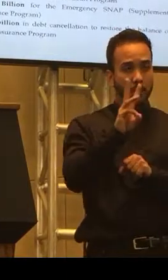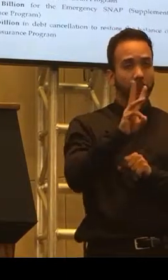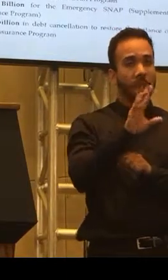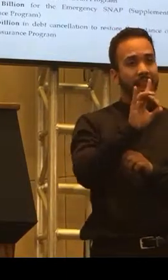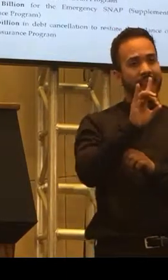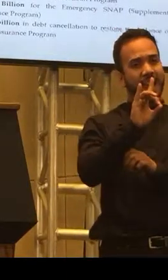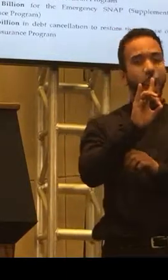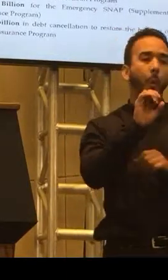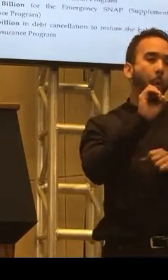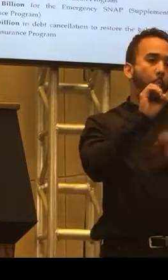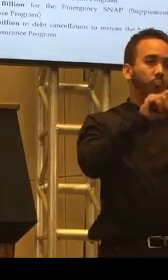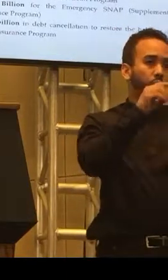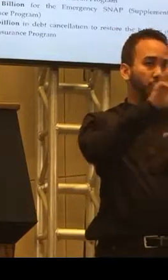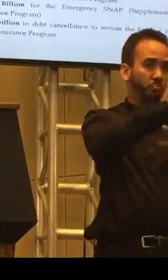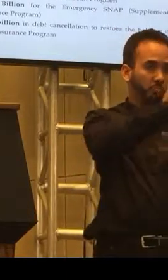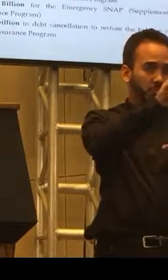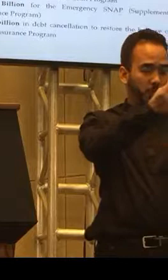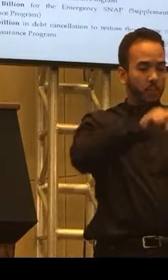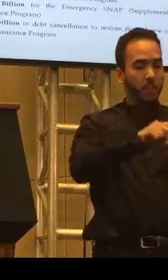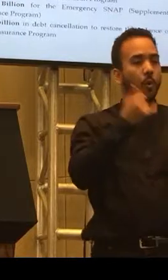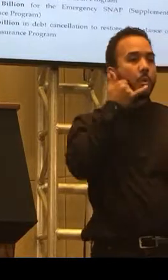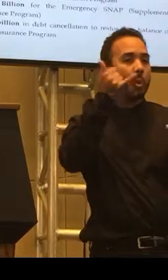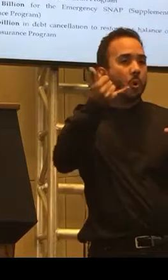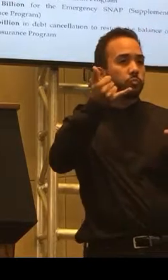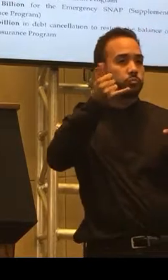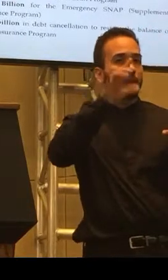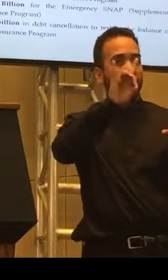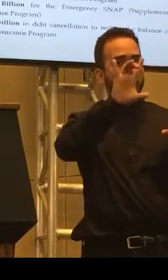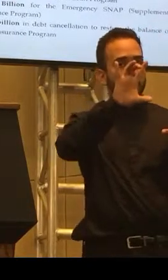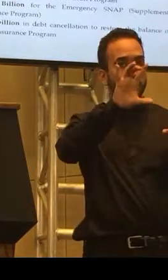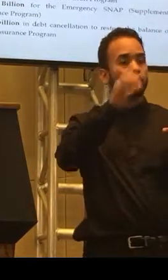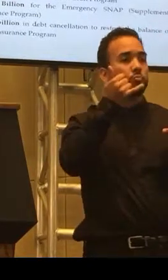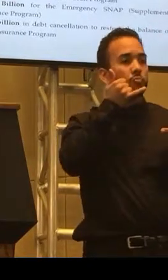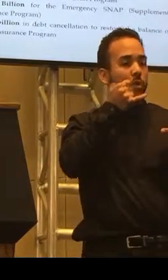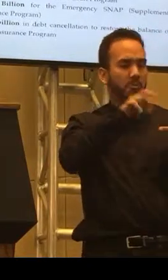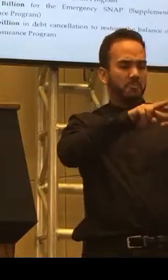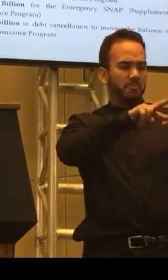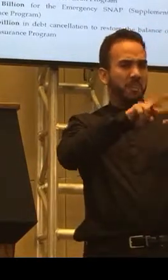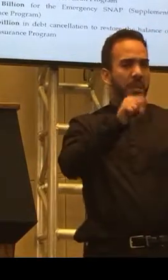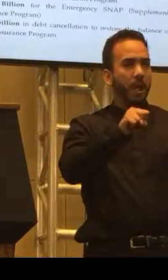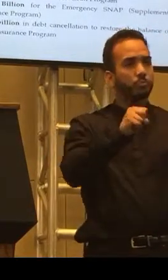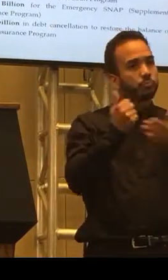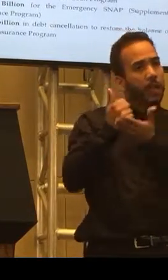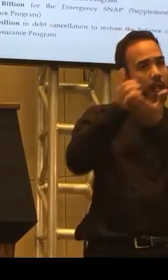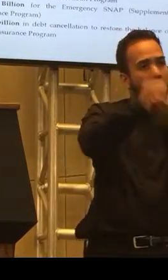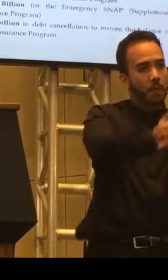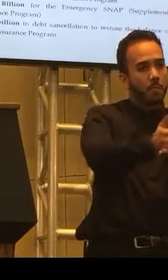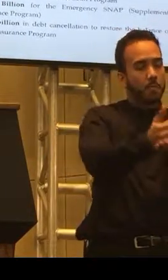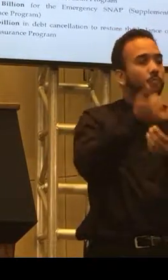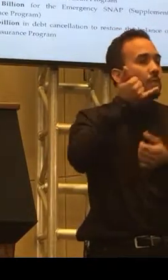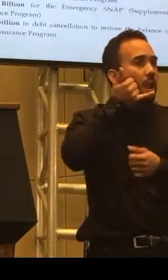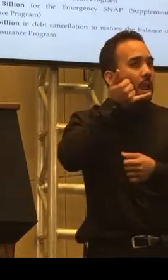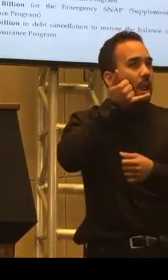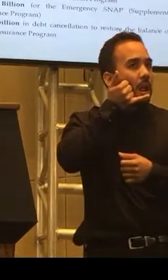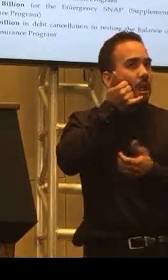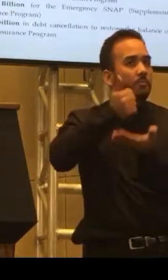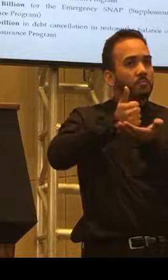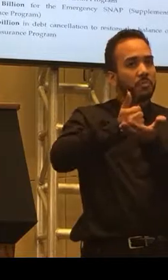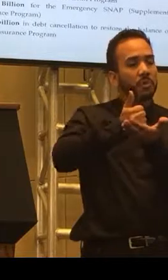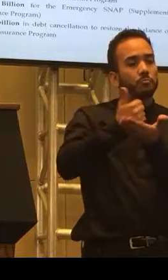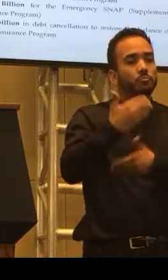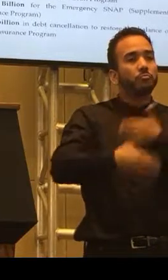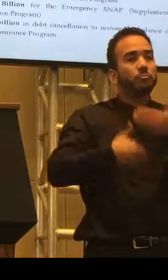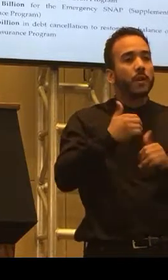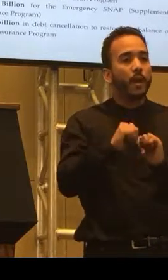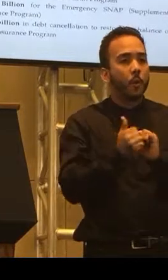800 number, and then they'll actually walk you through that, okay, and they'll tell you what you need to have, that you have to, you